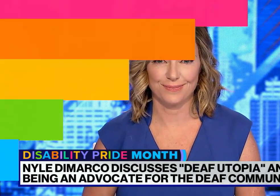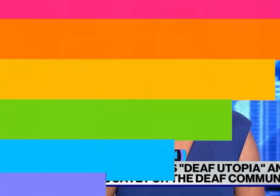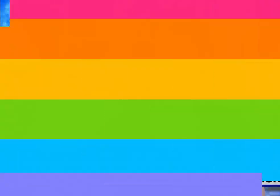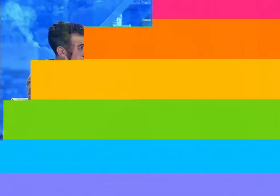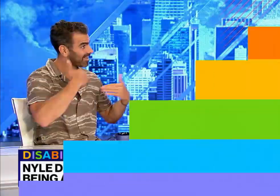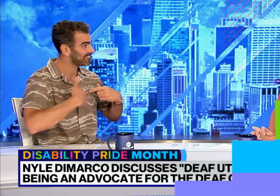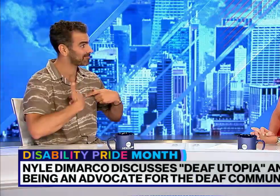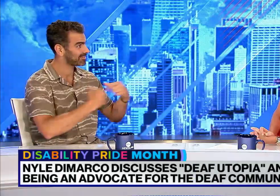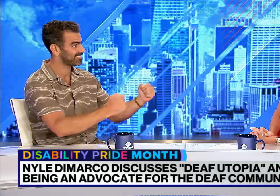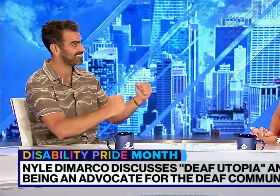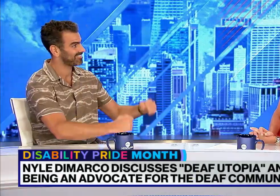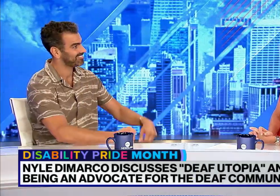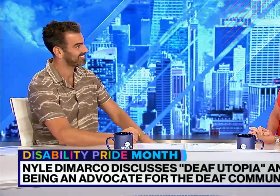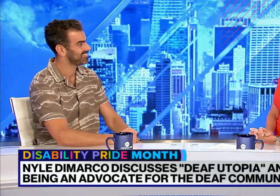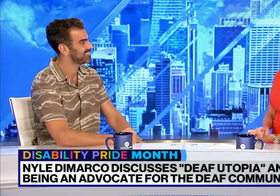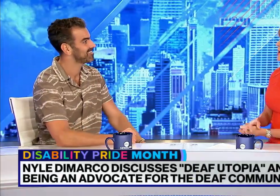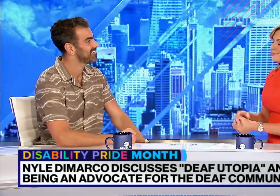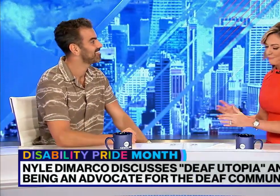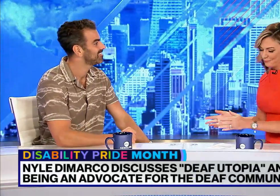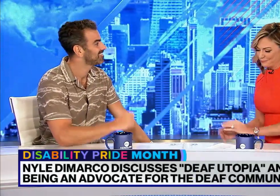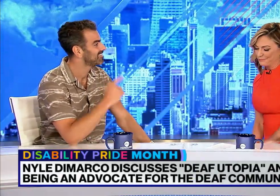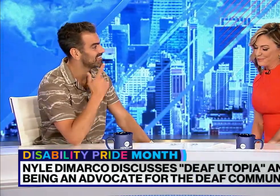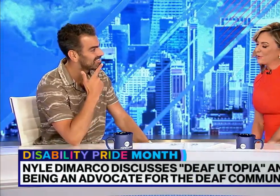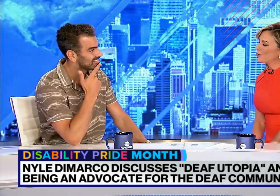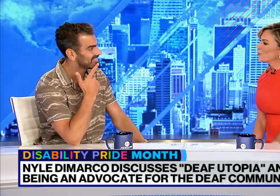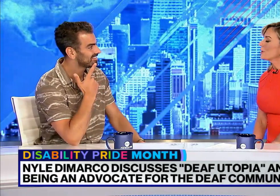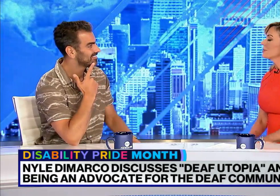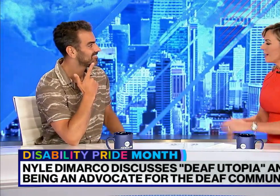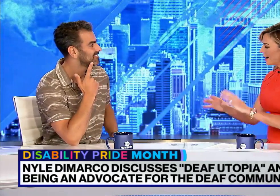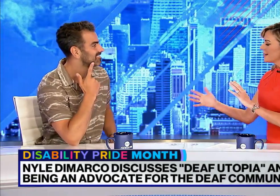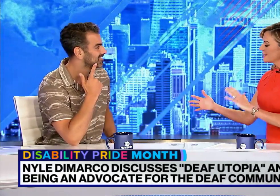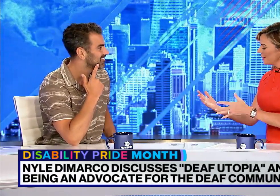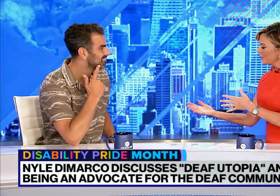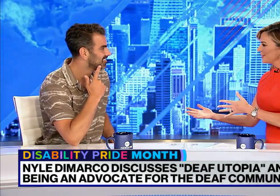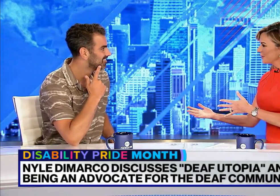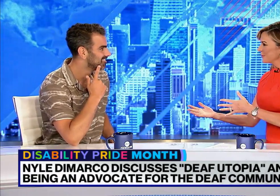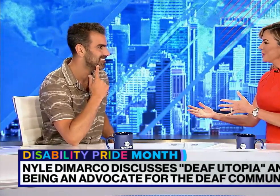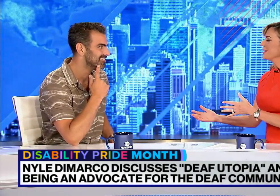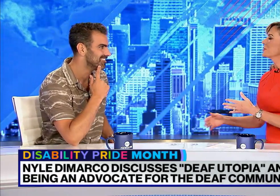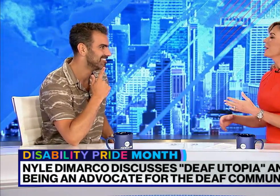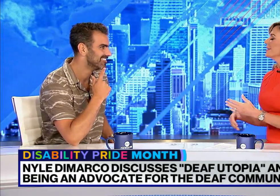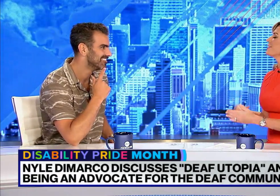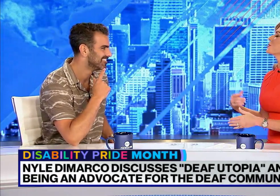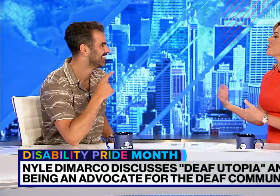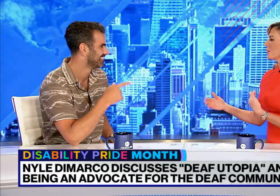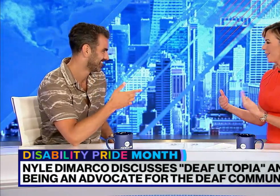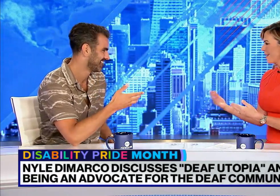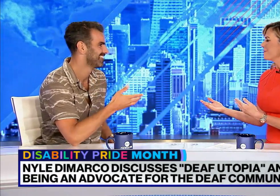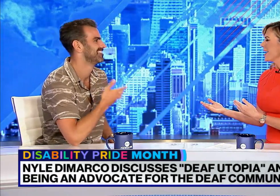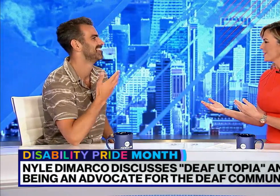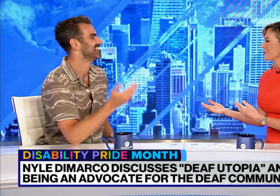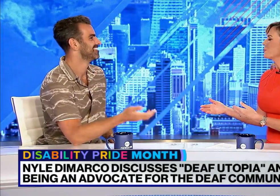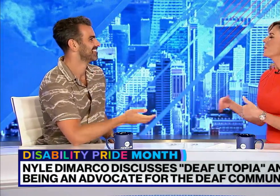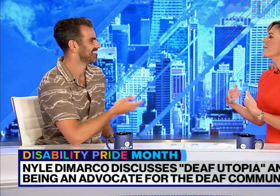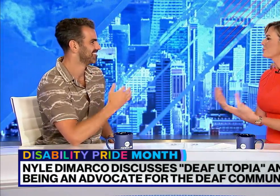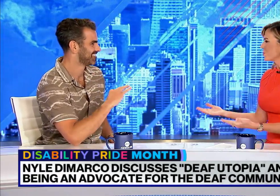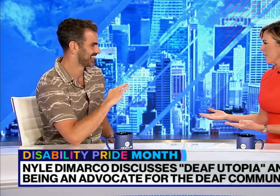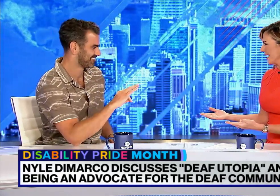It's incredible to see you again. Thank you for having me back. Well, of course, I signed with you in the piece, but this will go a lot faster. You won't have to wait